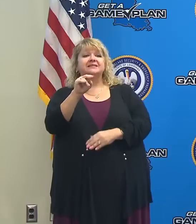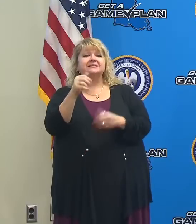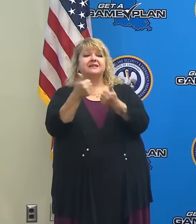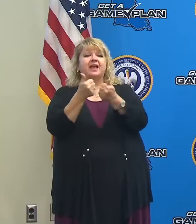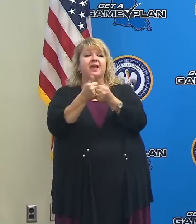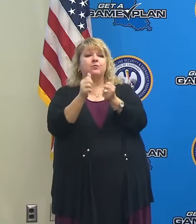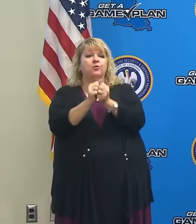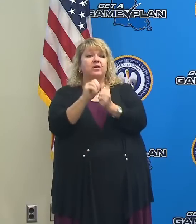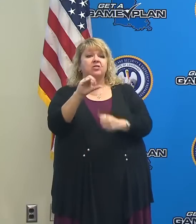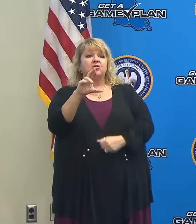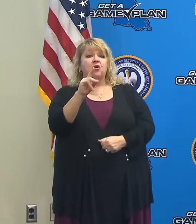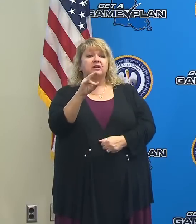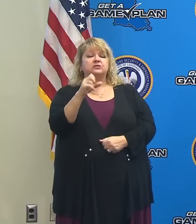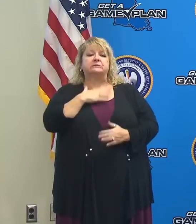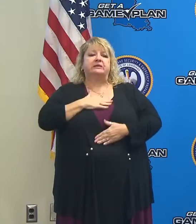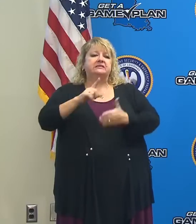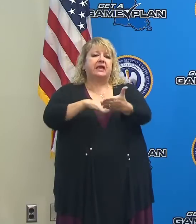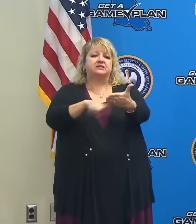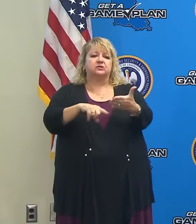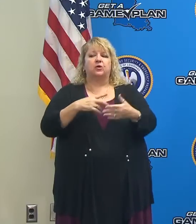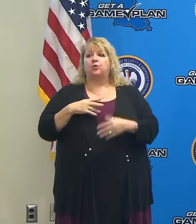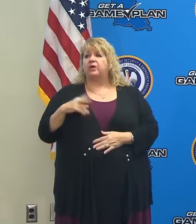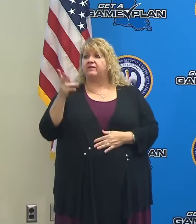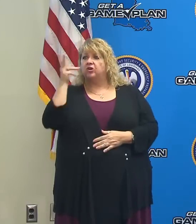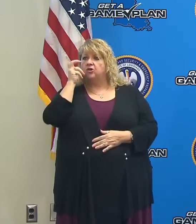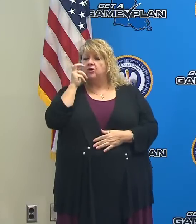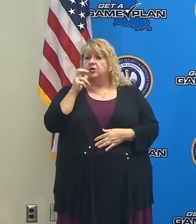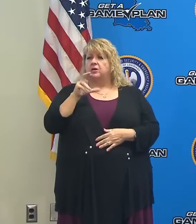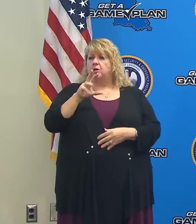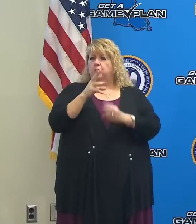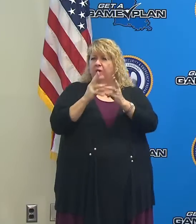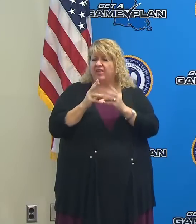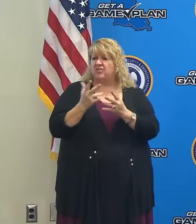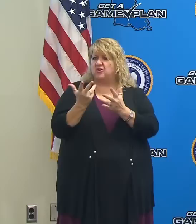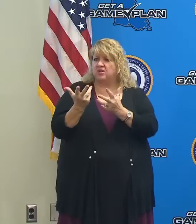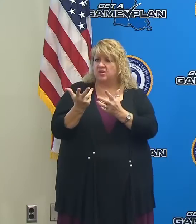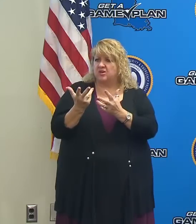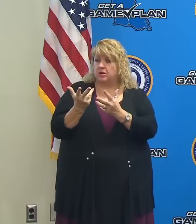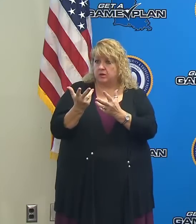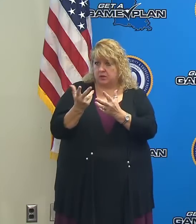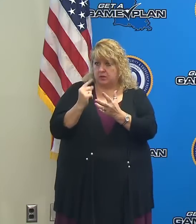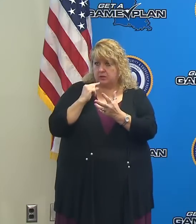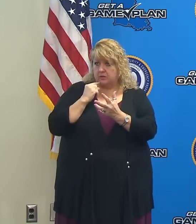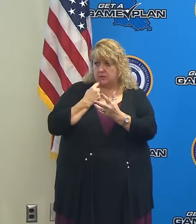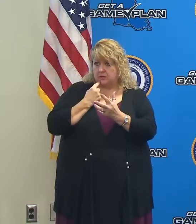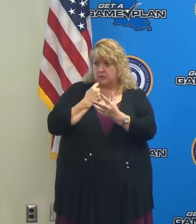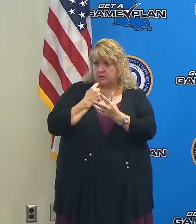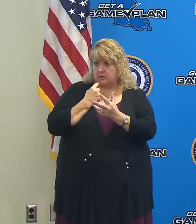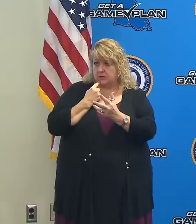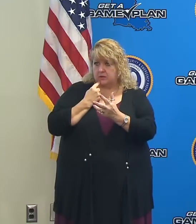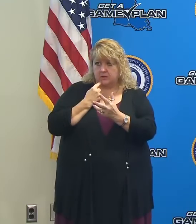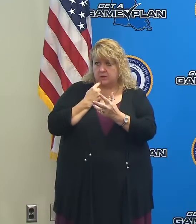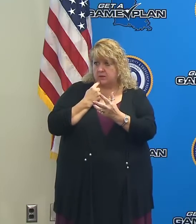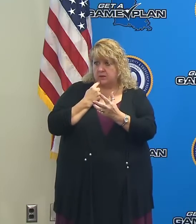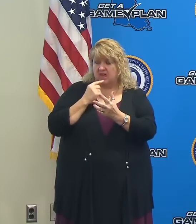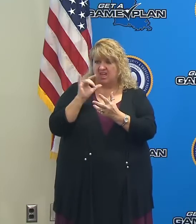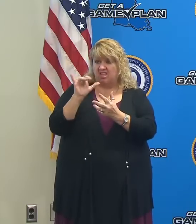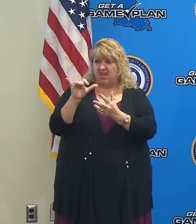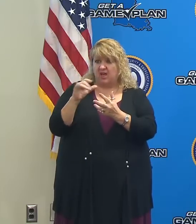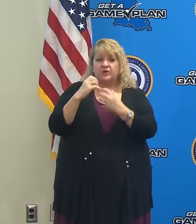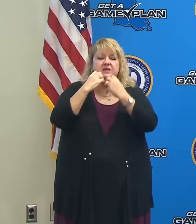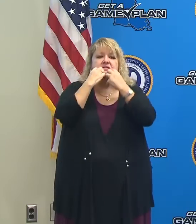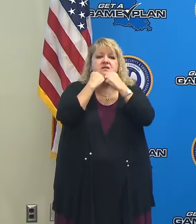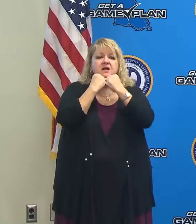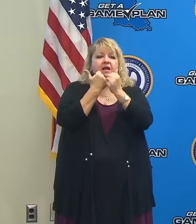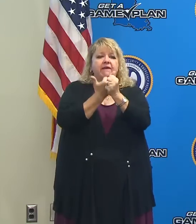that we've had update on the weather forecast and the severity of the storm is increasing, and knowing how valuable